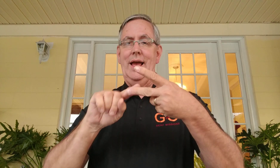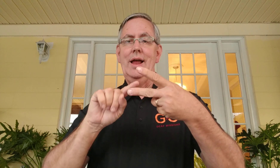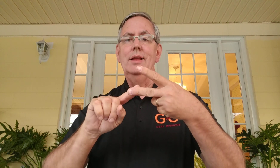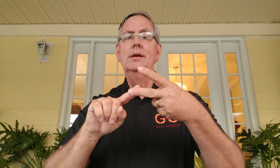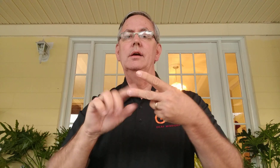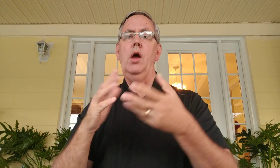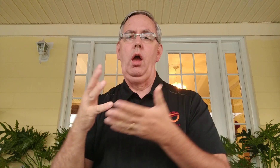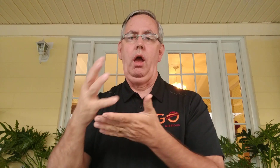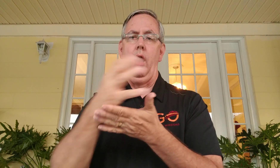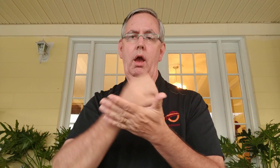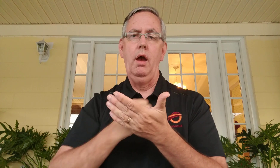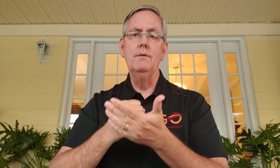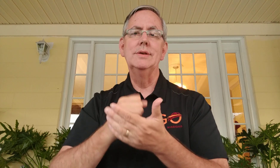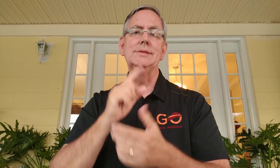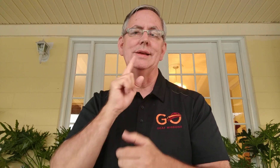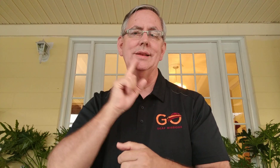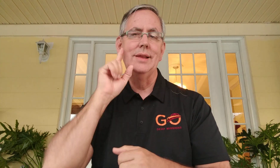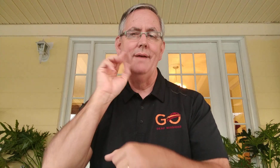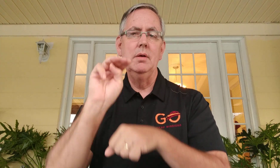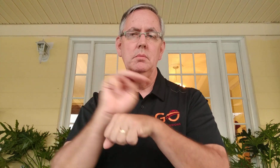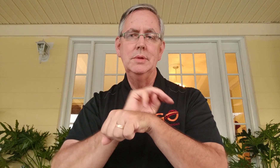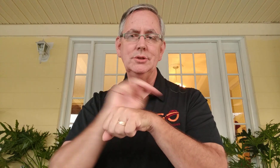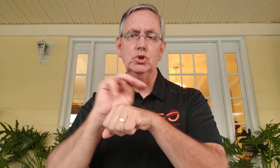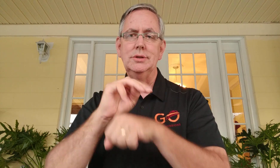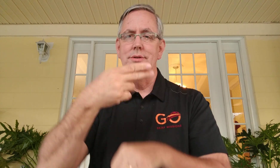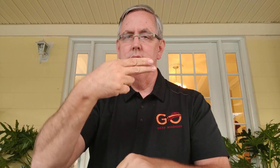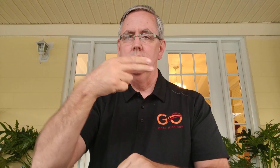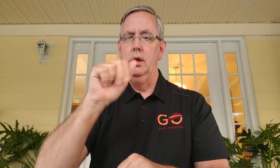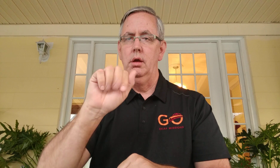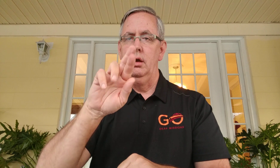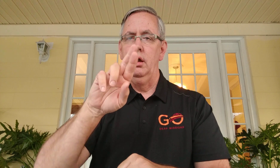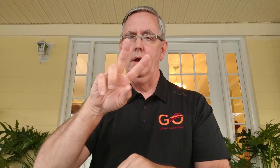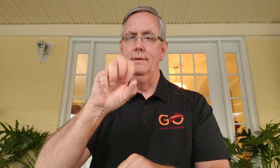The second one is Harvest Deaf Ministries